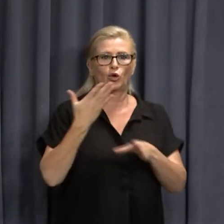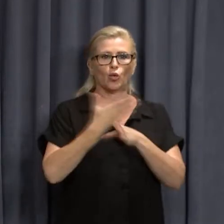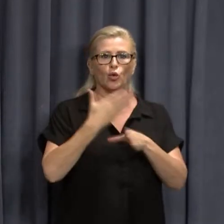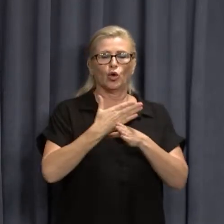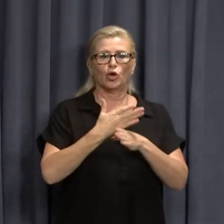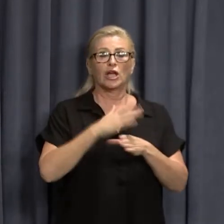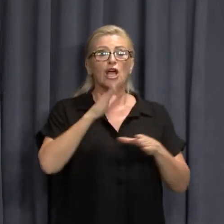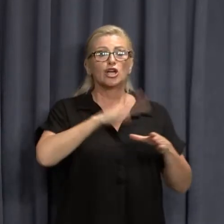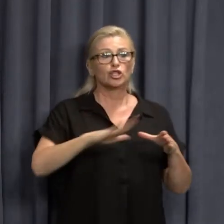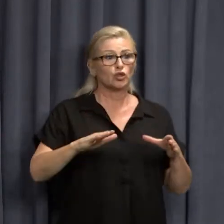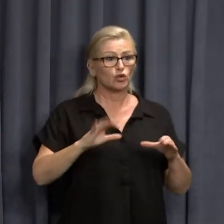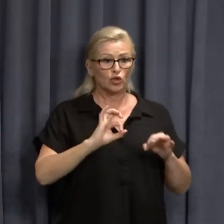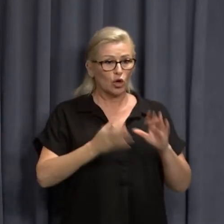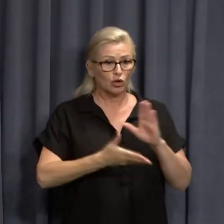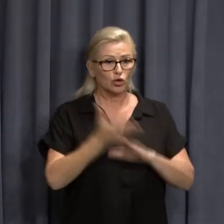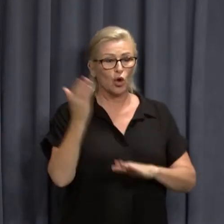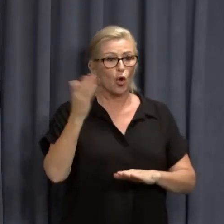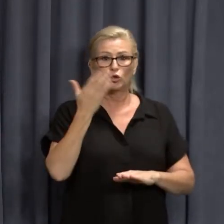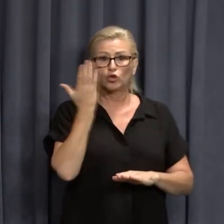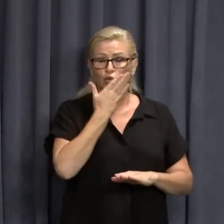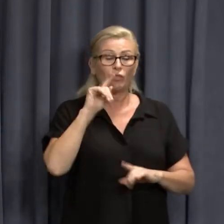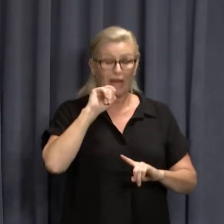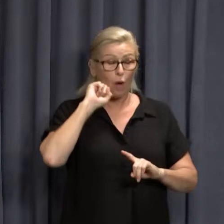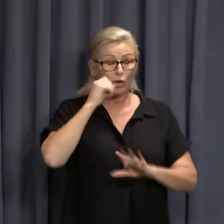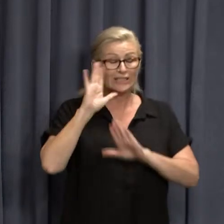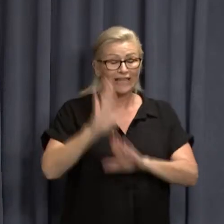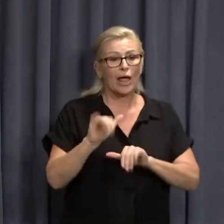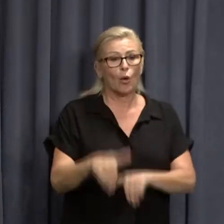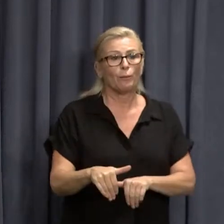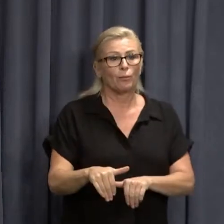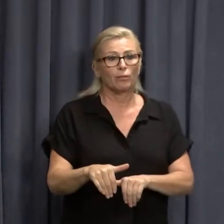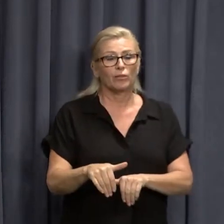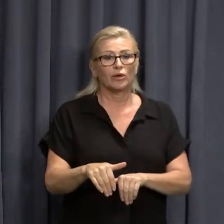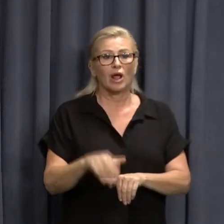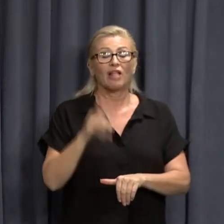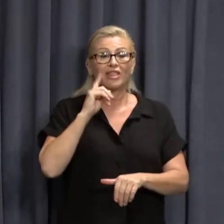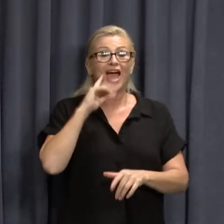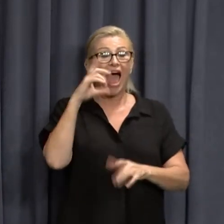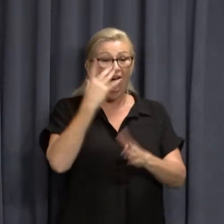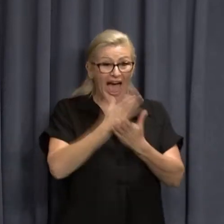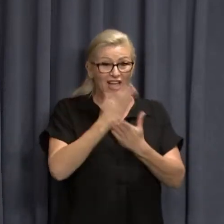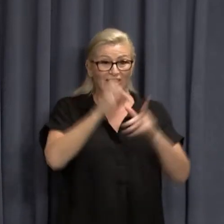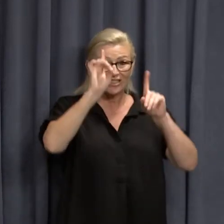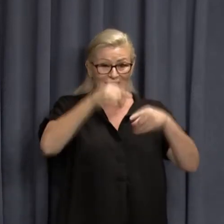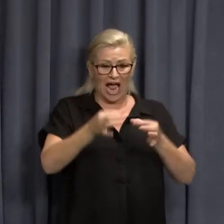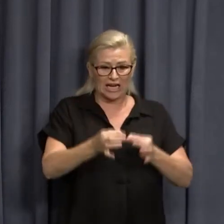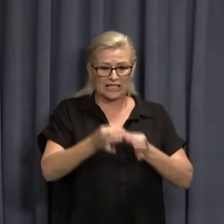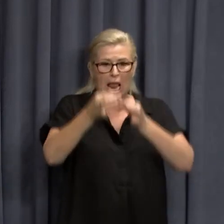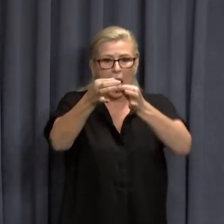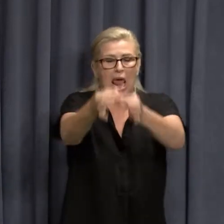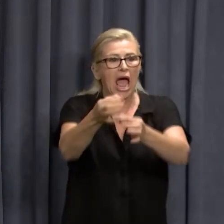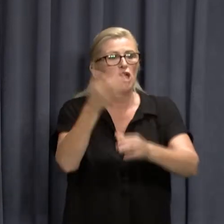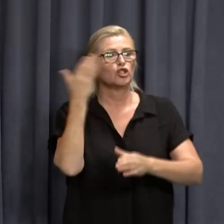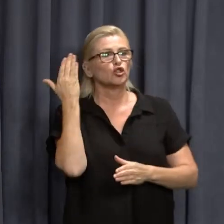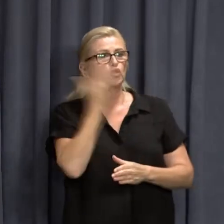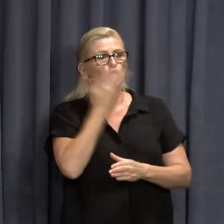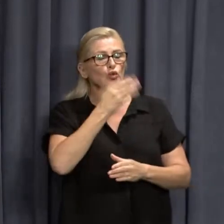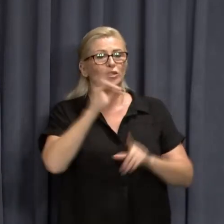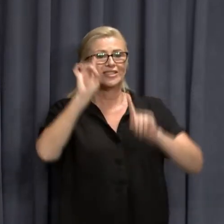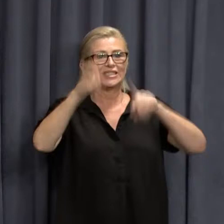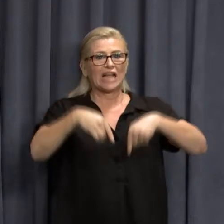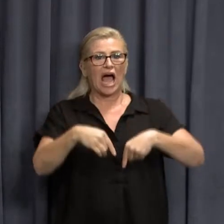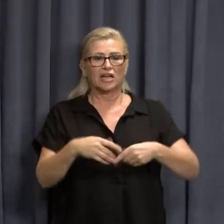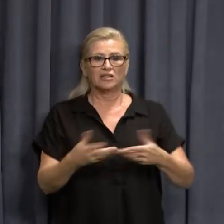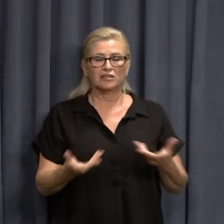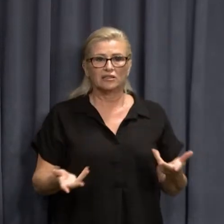Lots of kids are not going, going to go to school. They're actually deferring the school commencement date of school in a number of states over there,